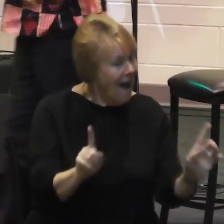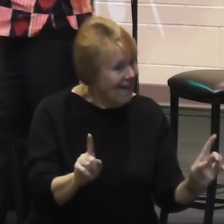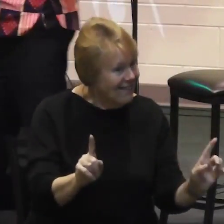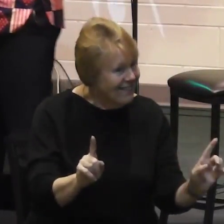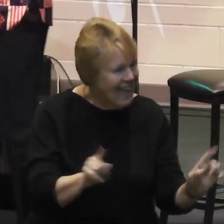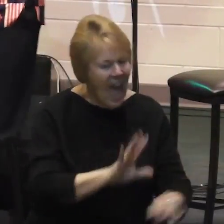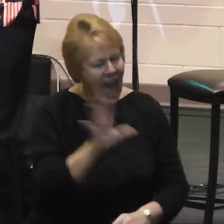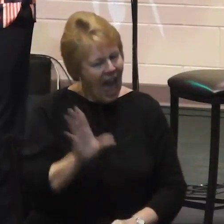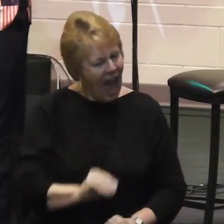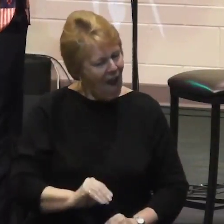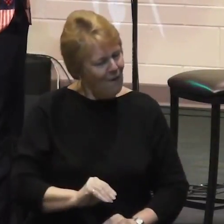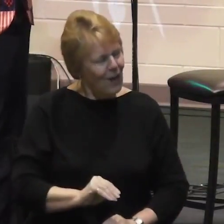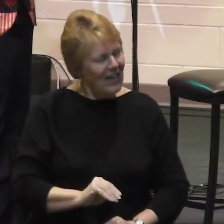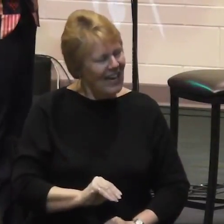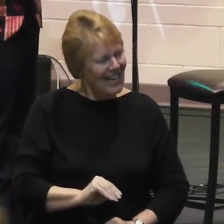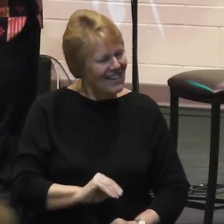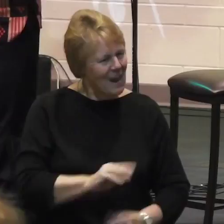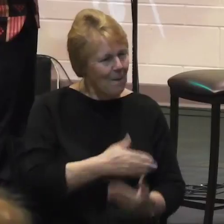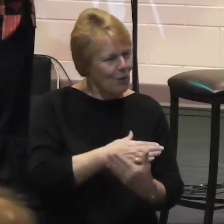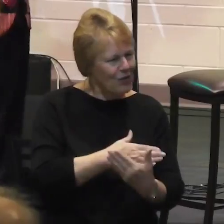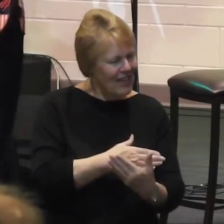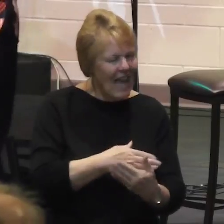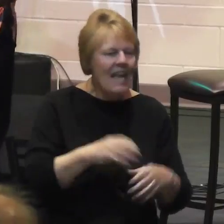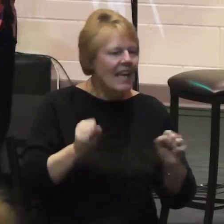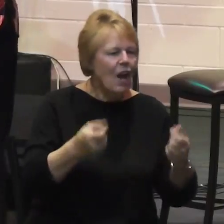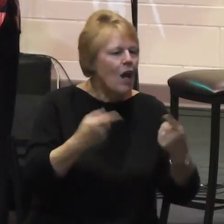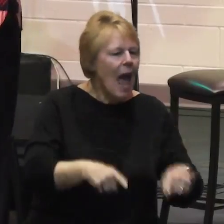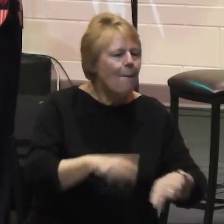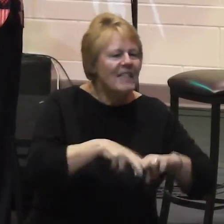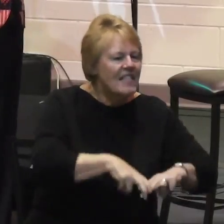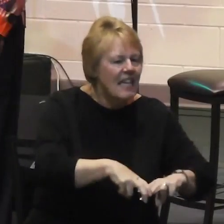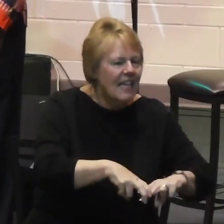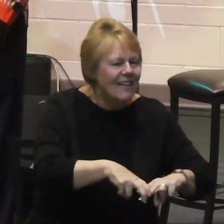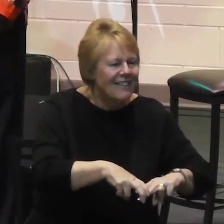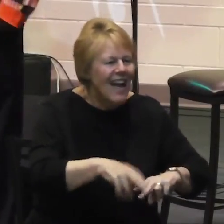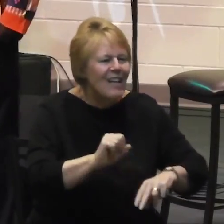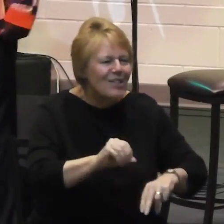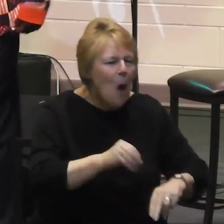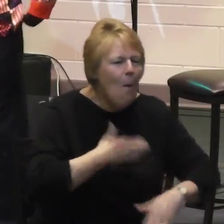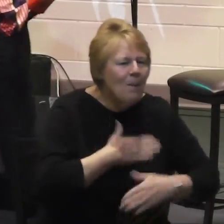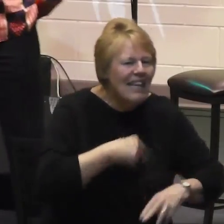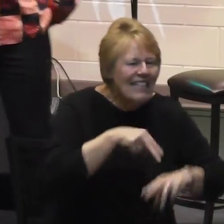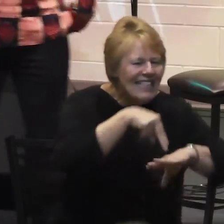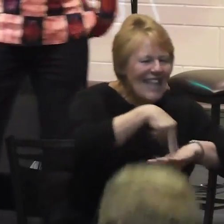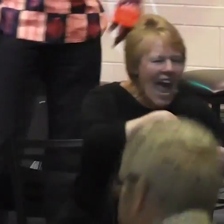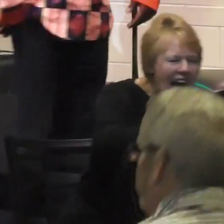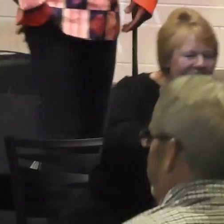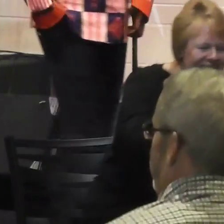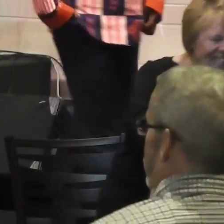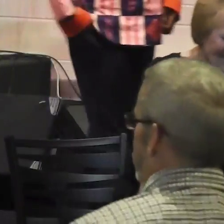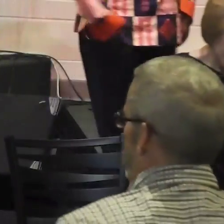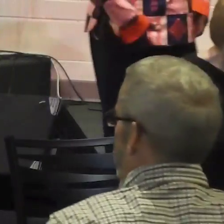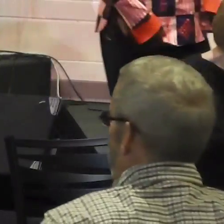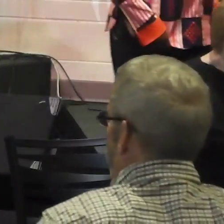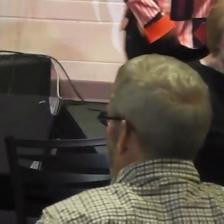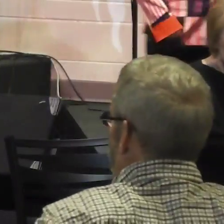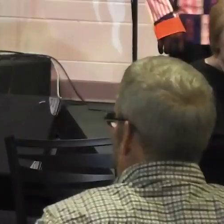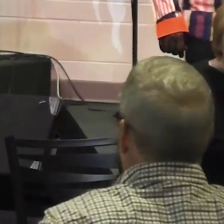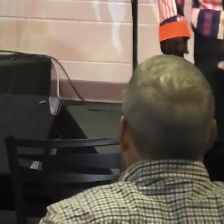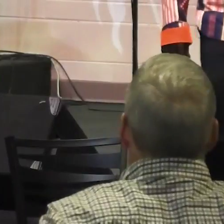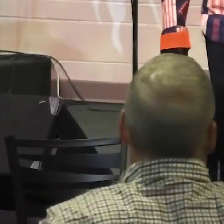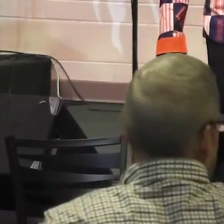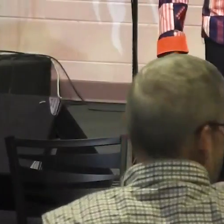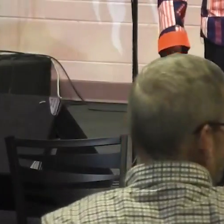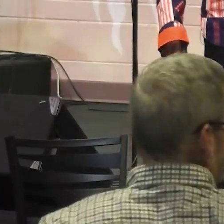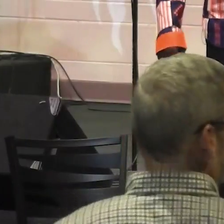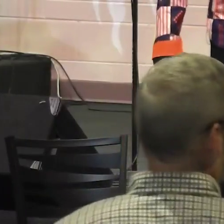cannot be done while seated. So I'm going to ask you to just rise up and indulge me a little bit. I don't